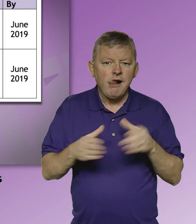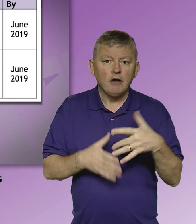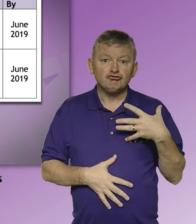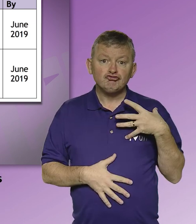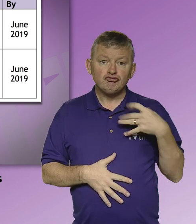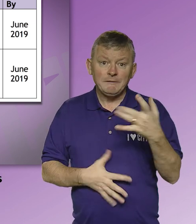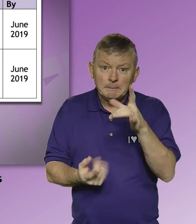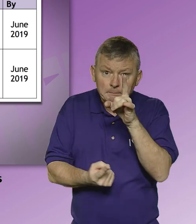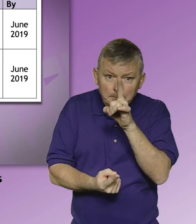or hustings events